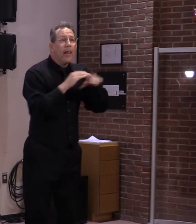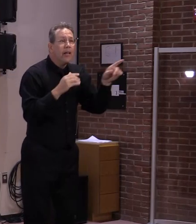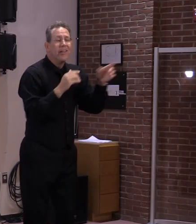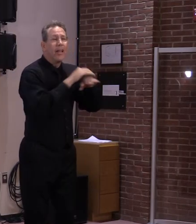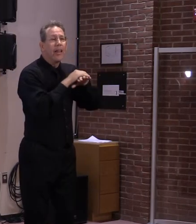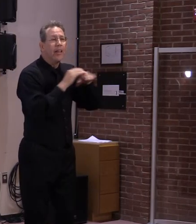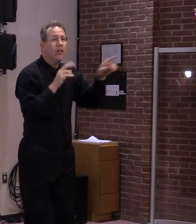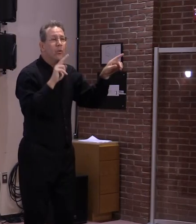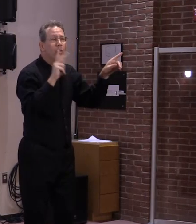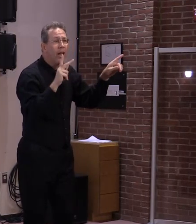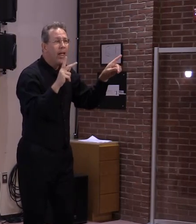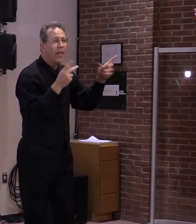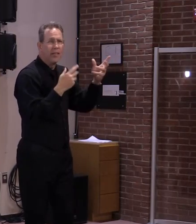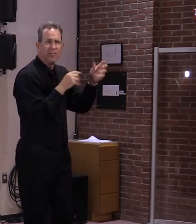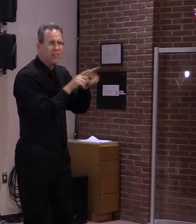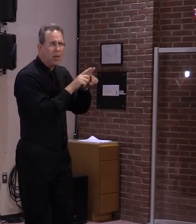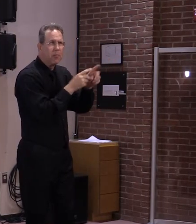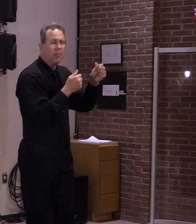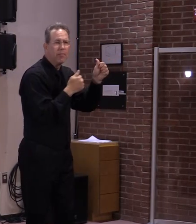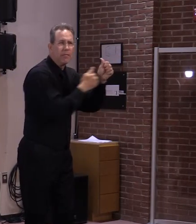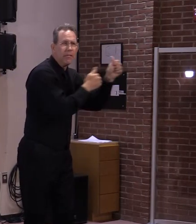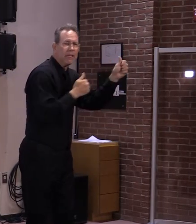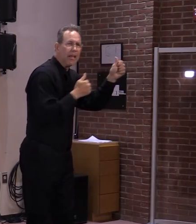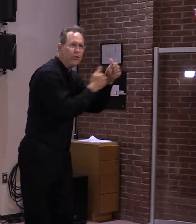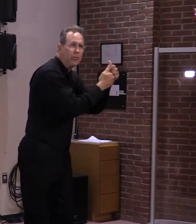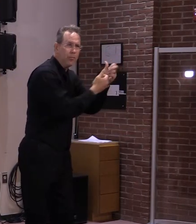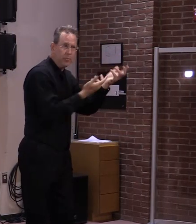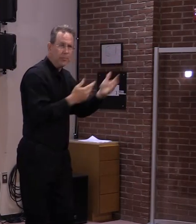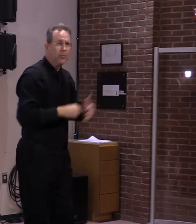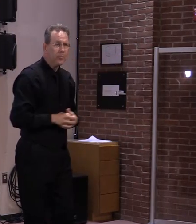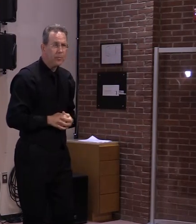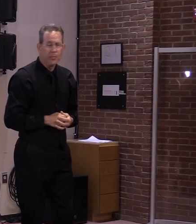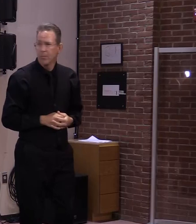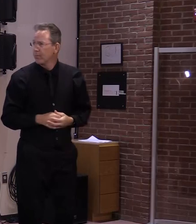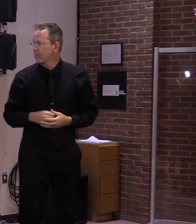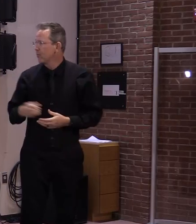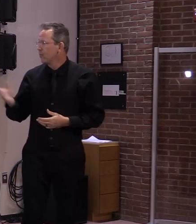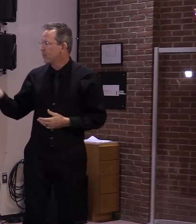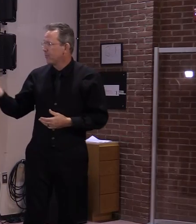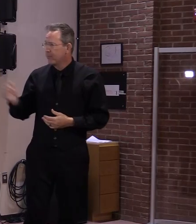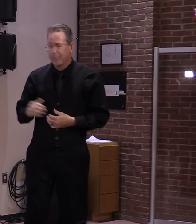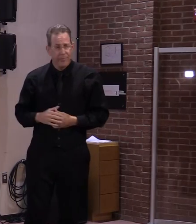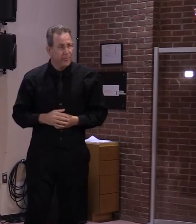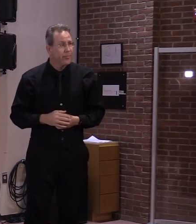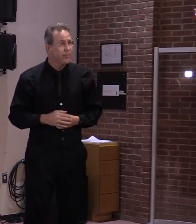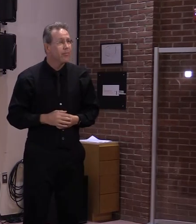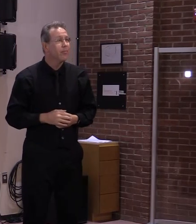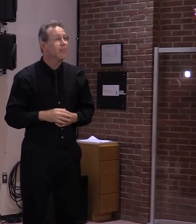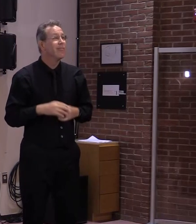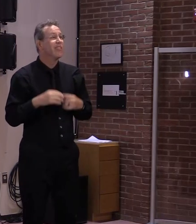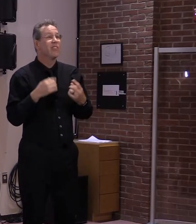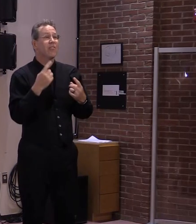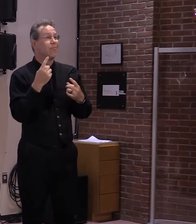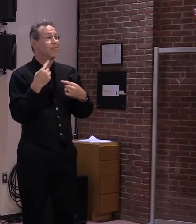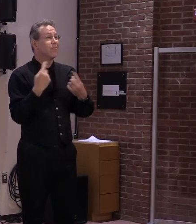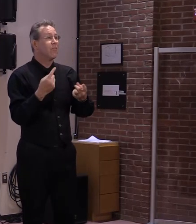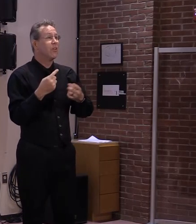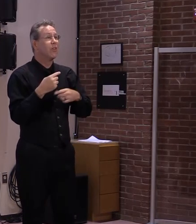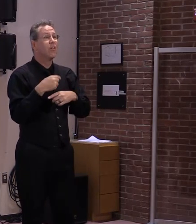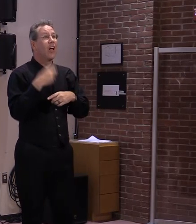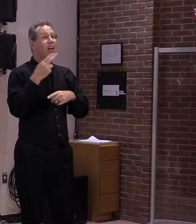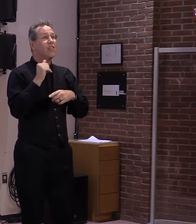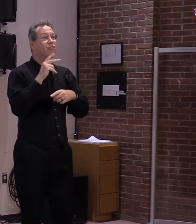vaccination. Now, with one of the highest vaccination rates in the world, its cases have also fallen significantly